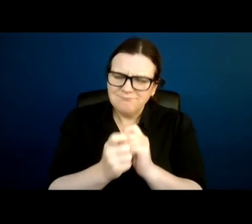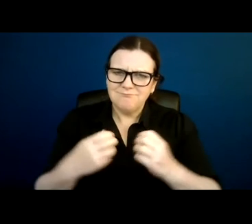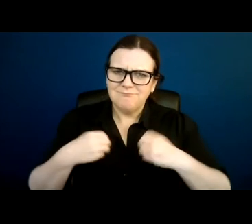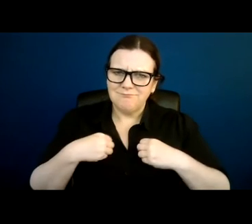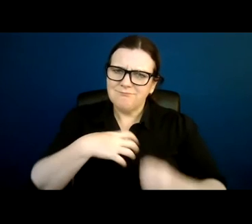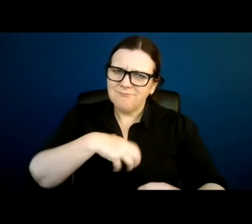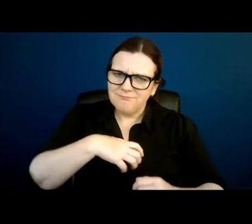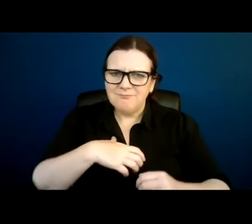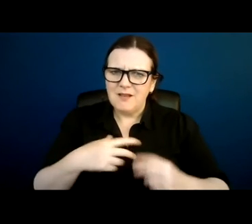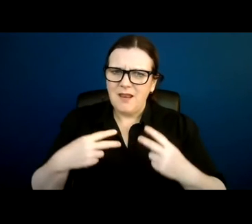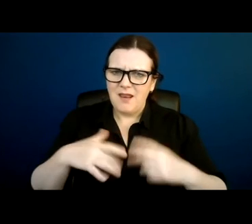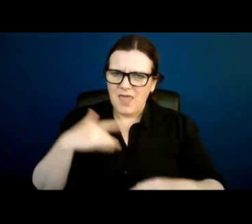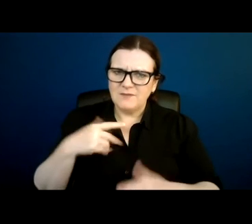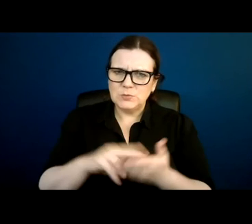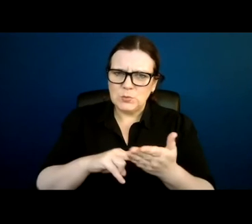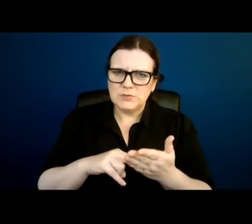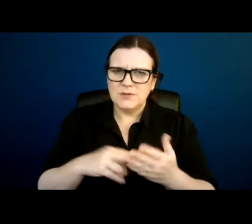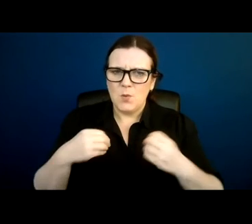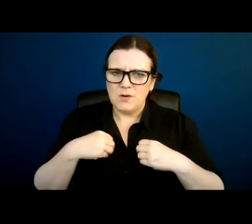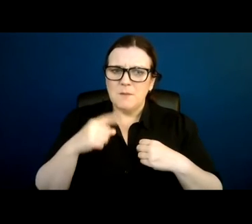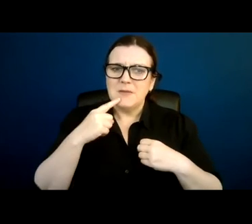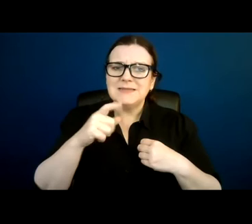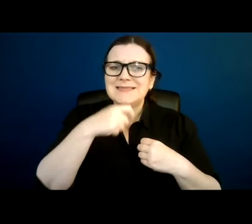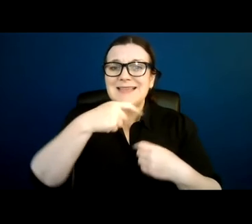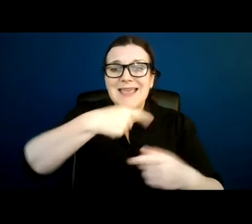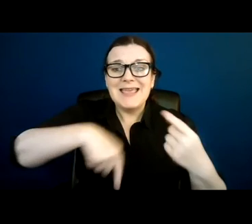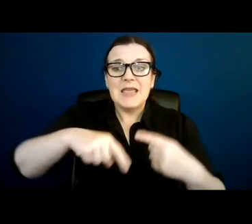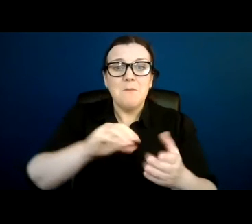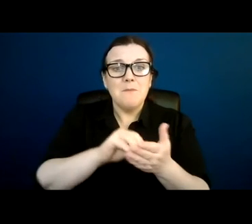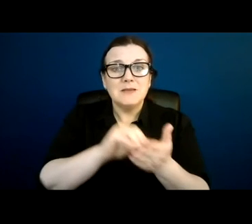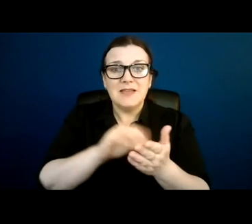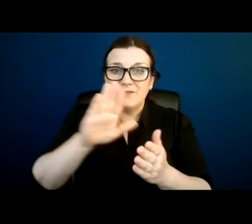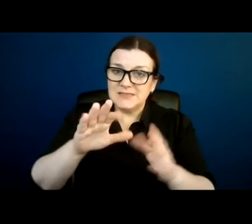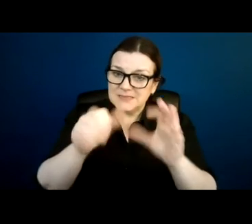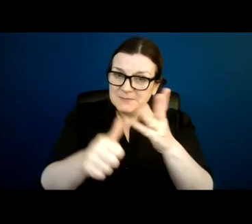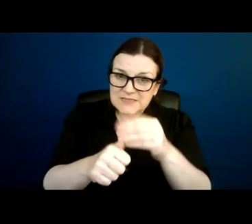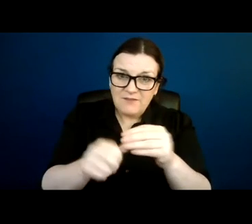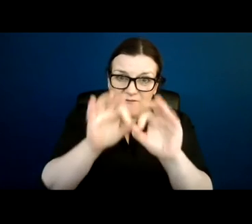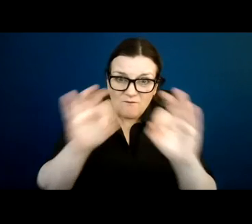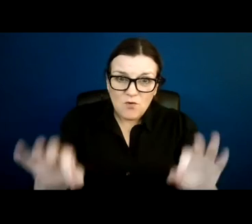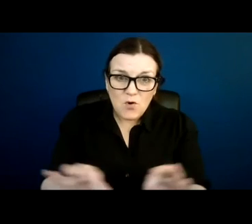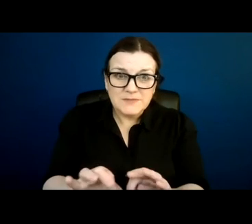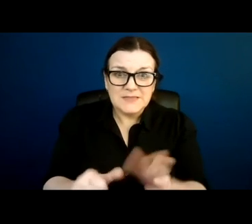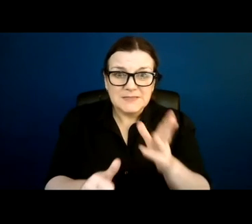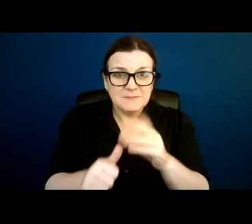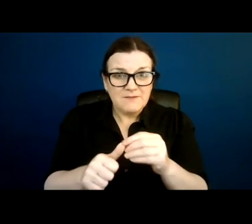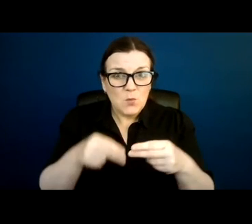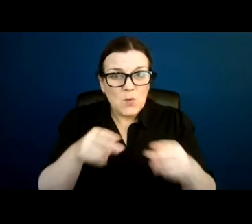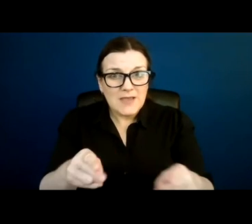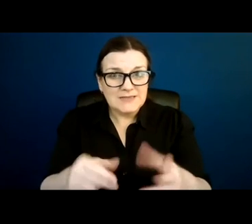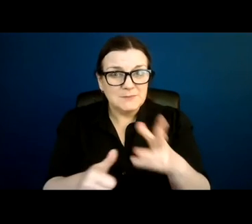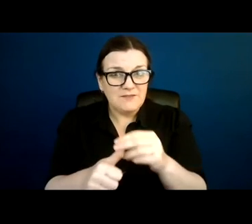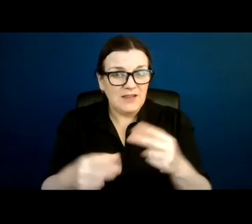But when we require specific forms in specific ways with specific language as a